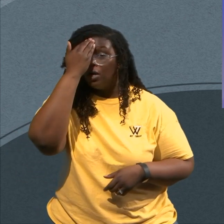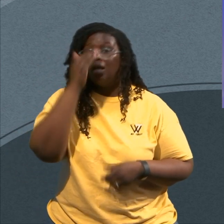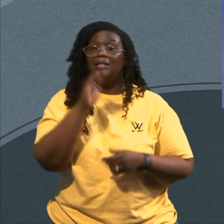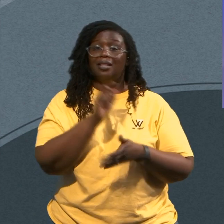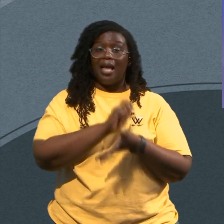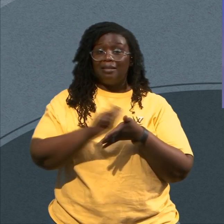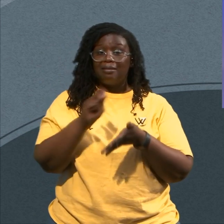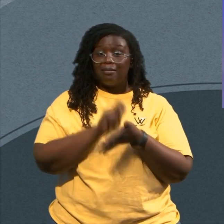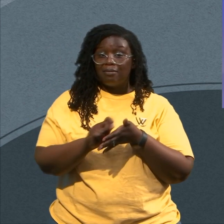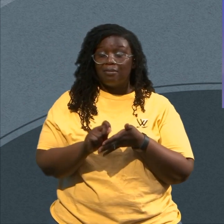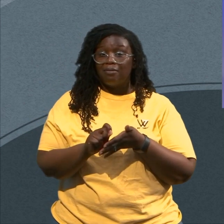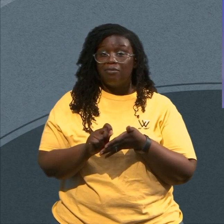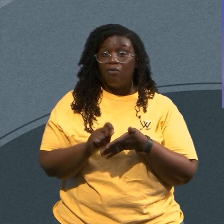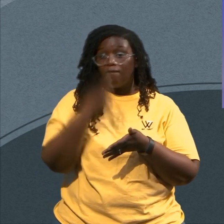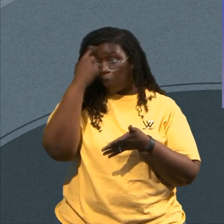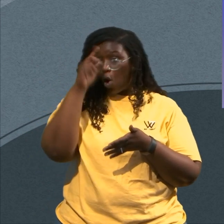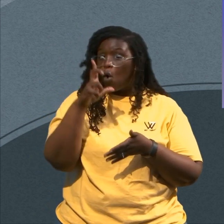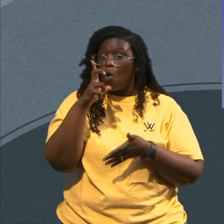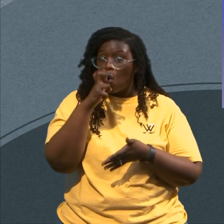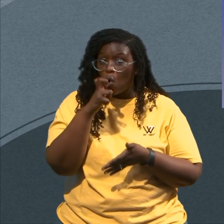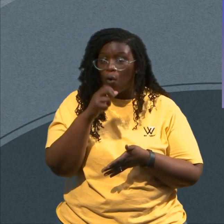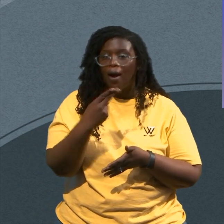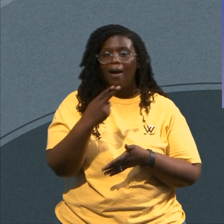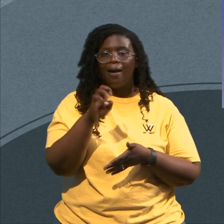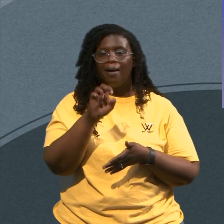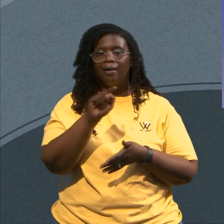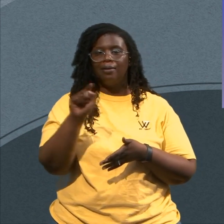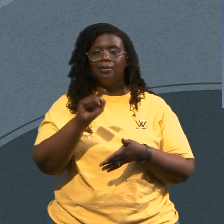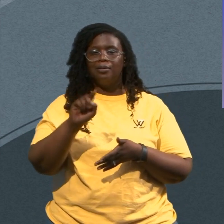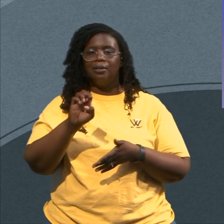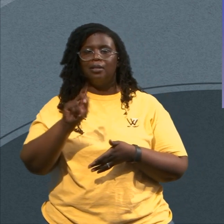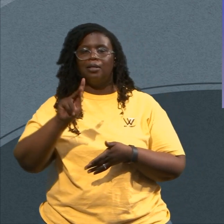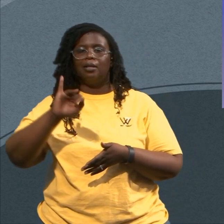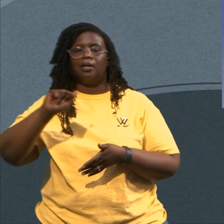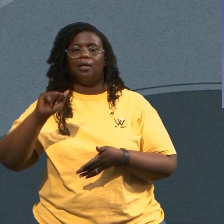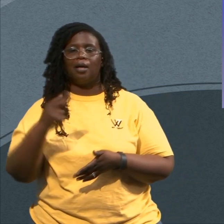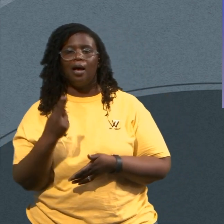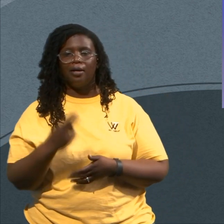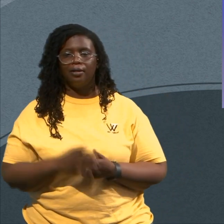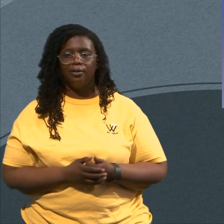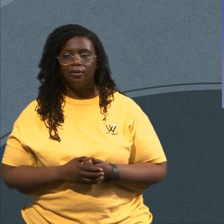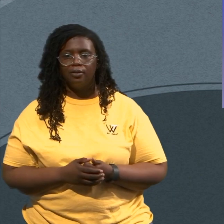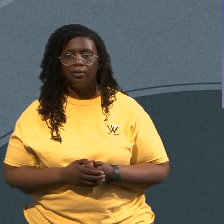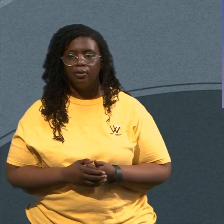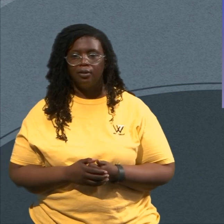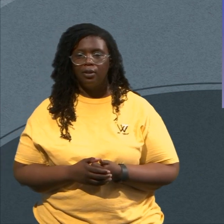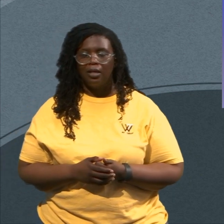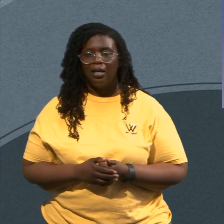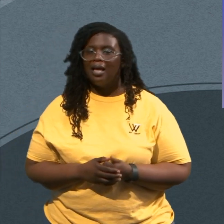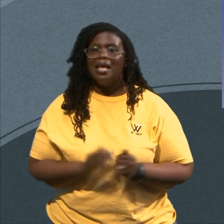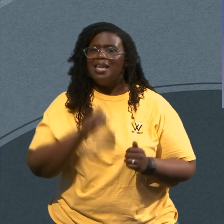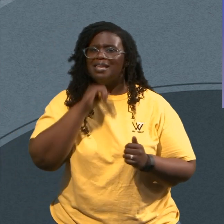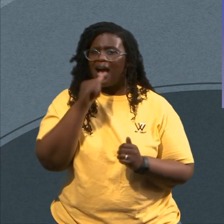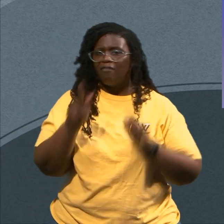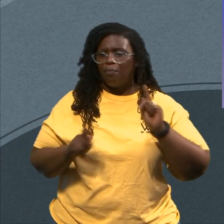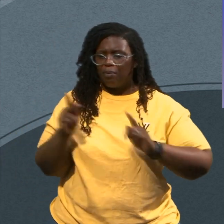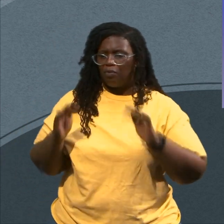Let Me Tell You The Object Lesson In It The Object Lesson In It It Wasn't For Him To Be Exalted It Was For